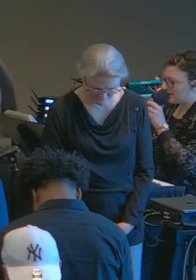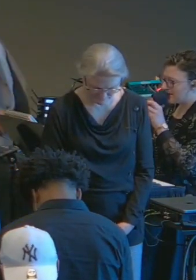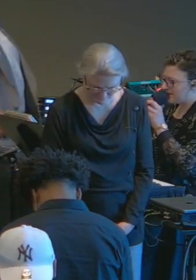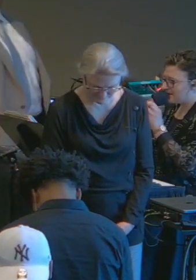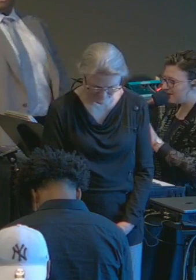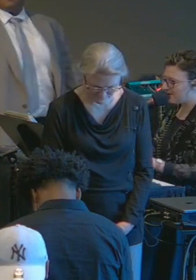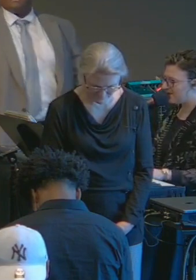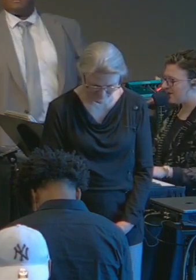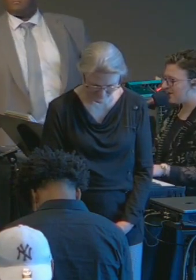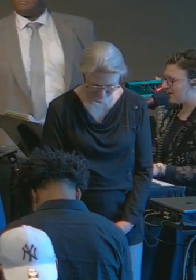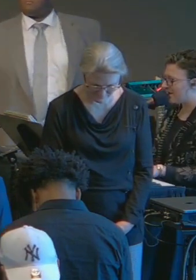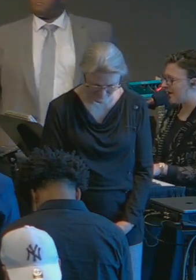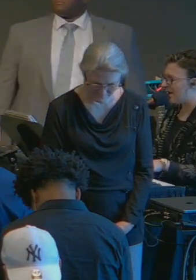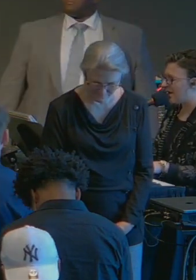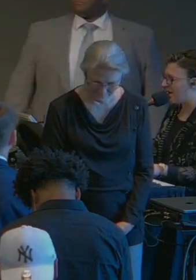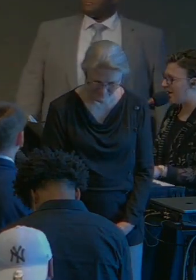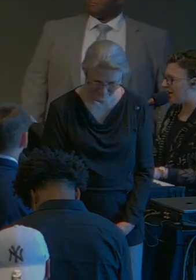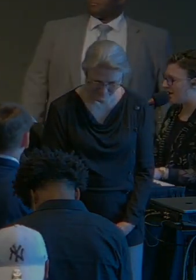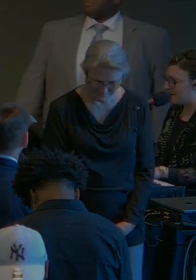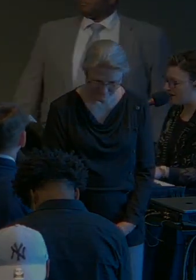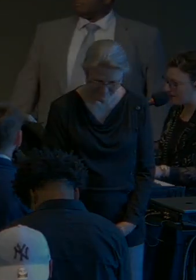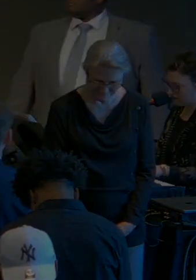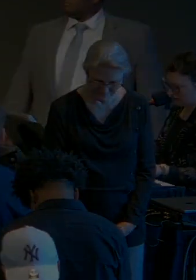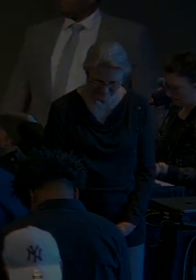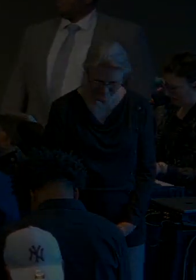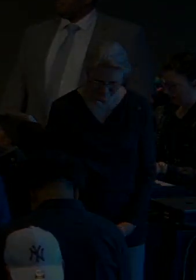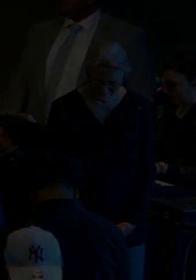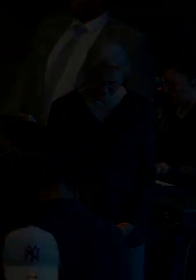Oh, my God.